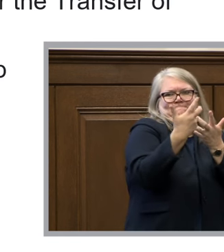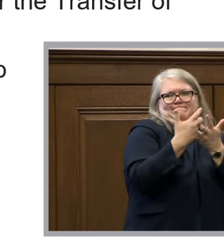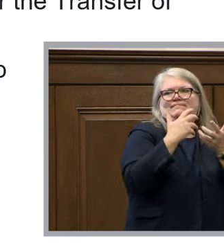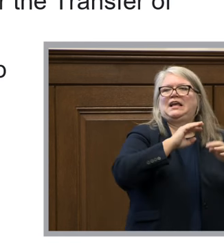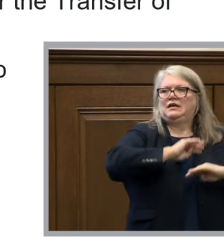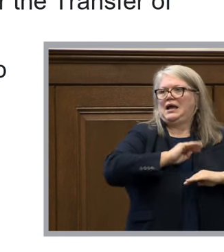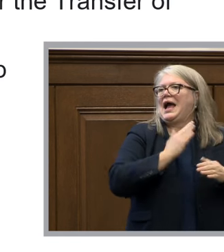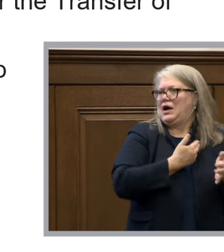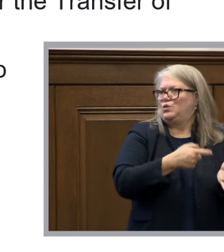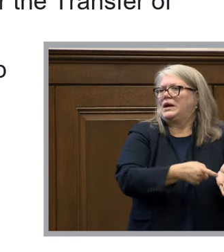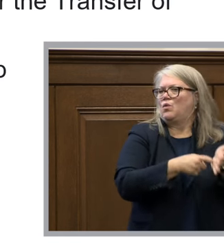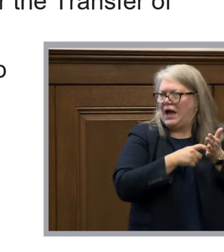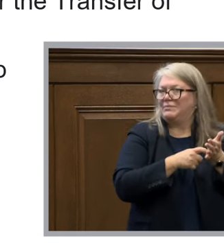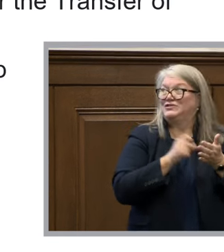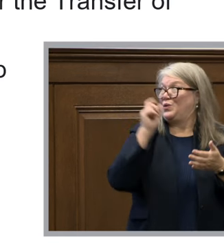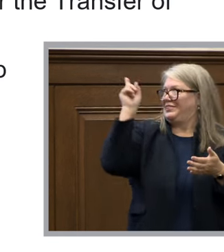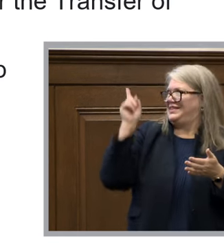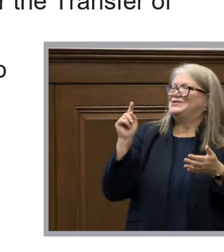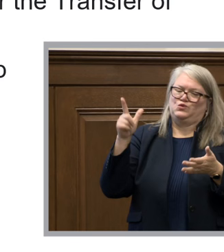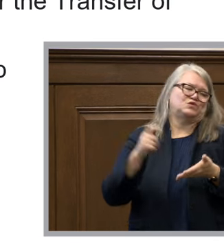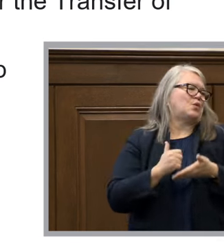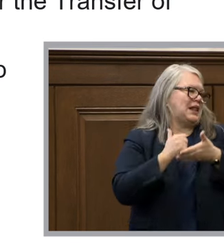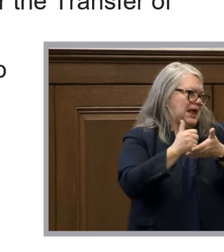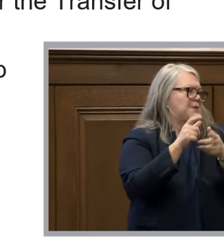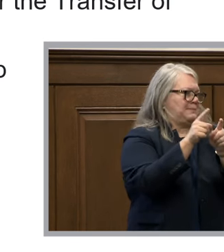the following tools can assist these efforts